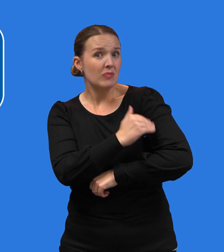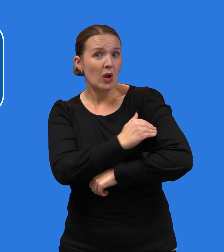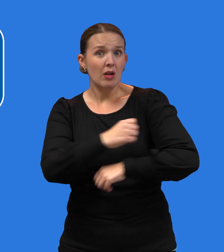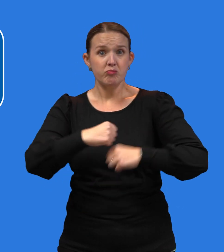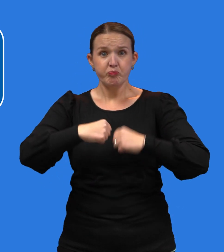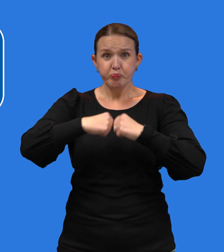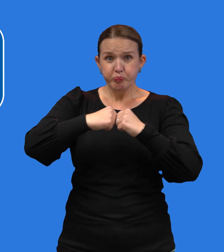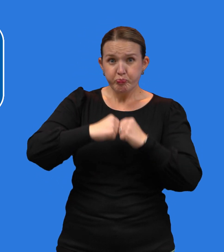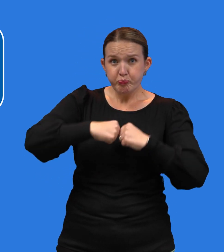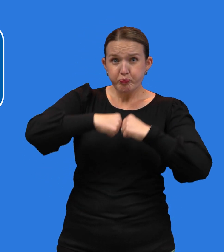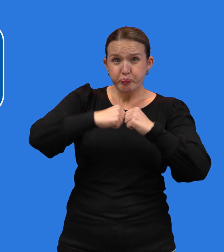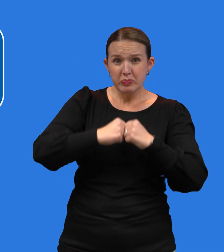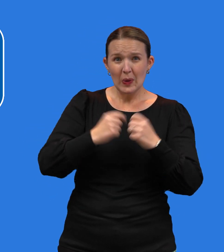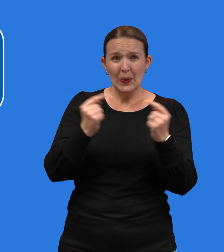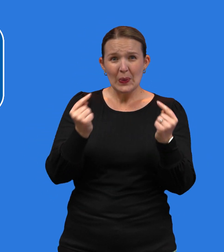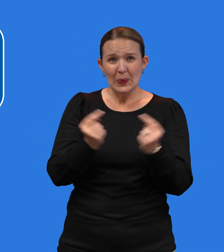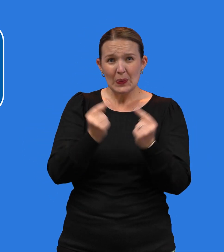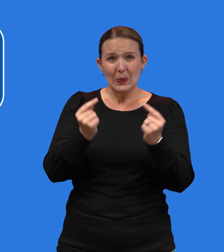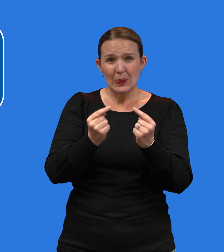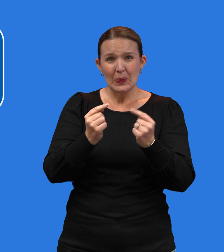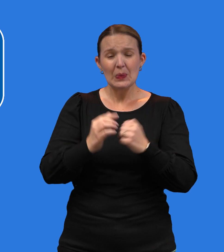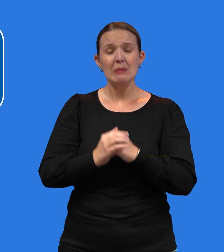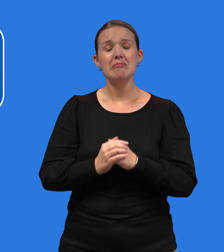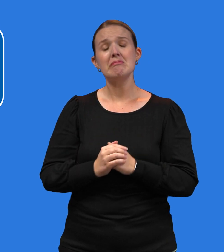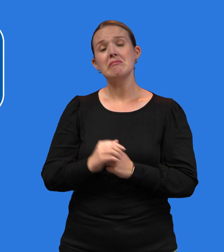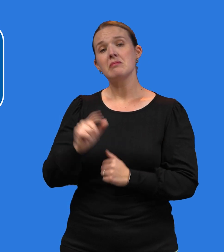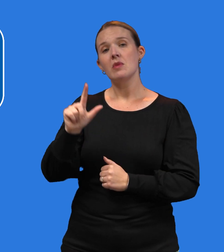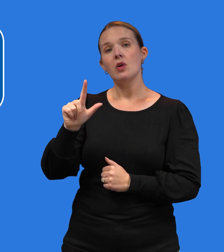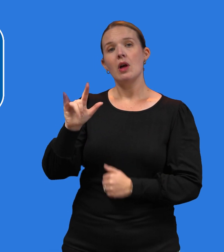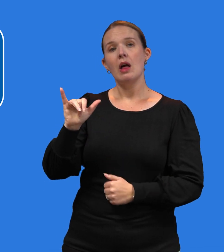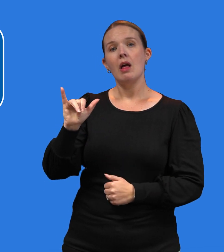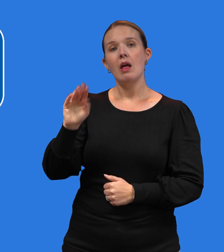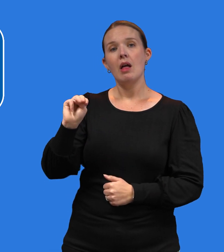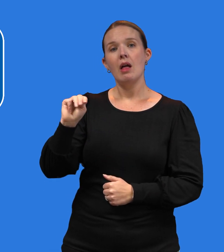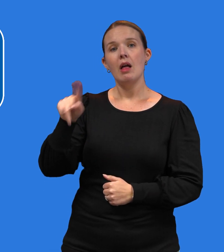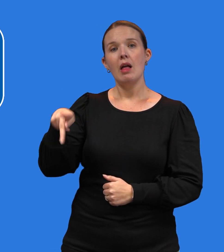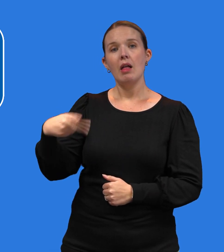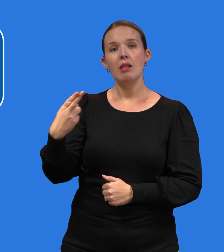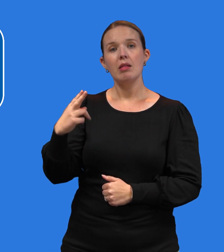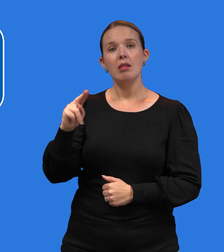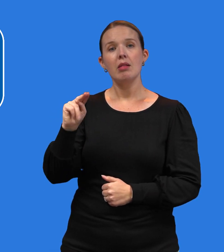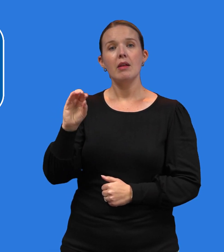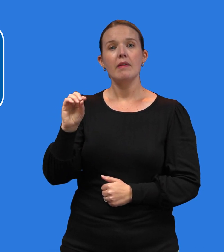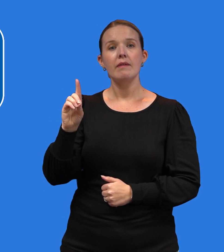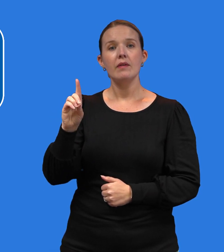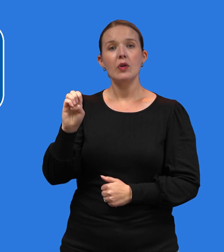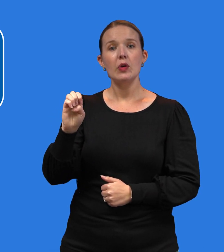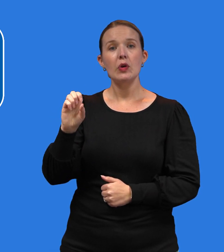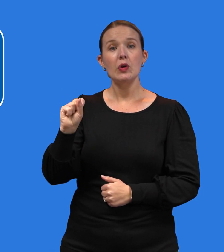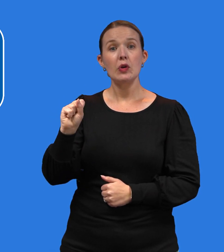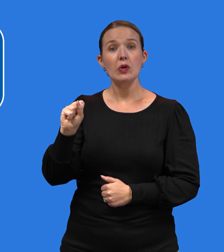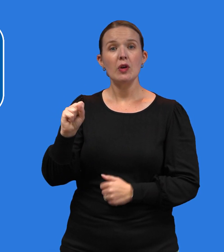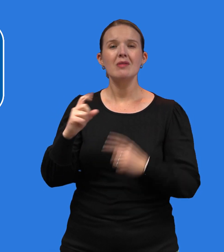headache, chills, muscle or joint pain,